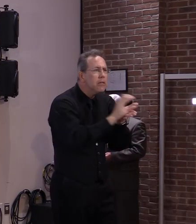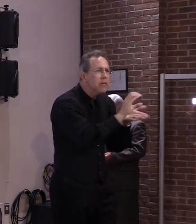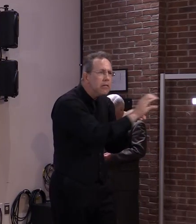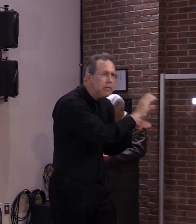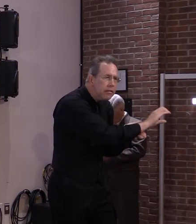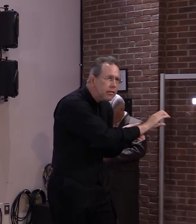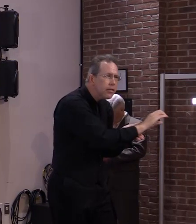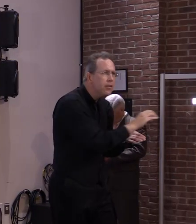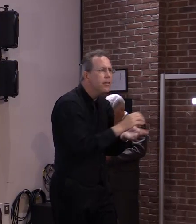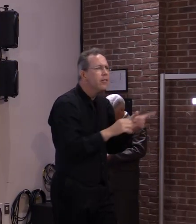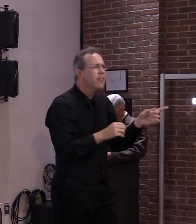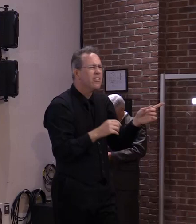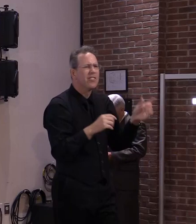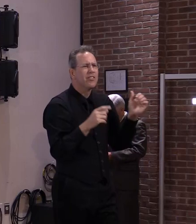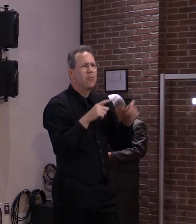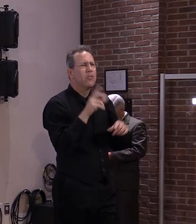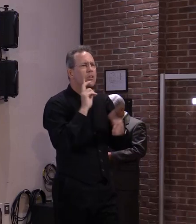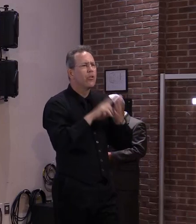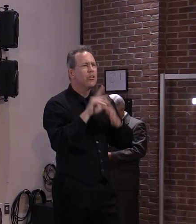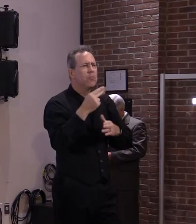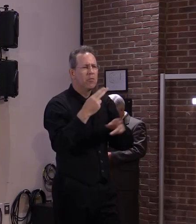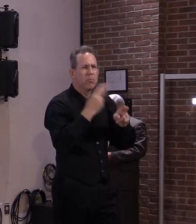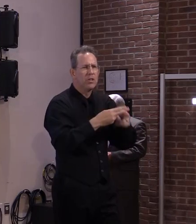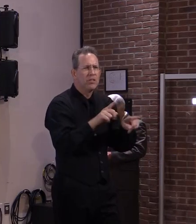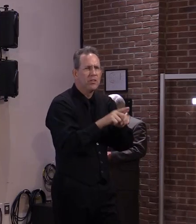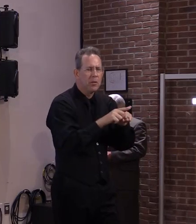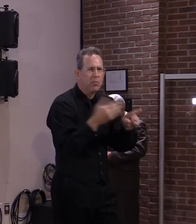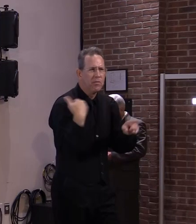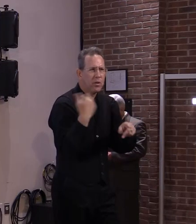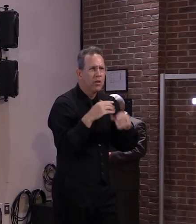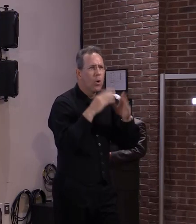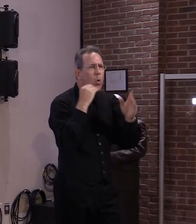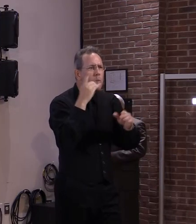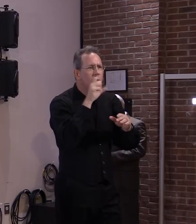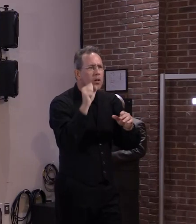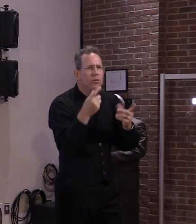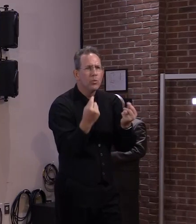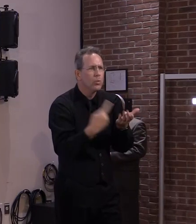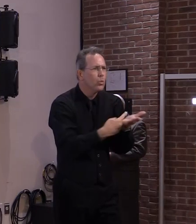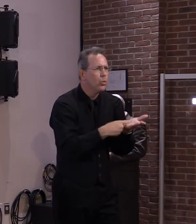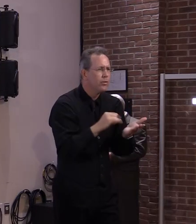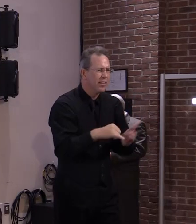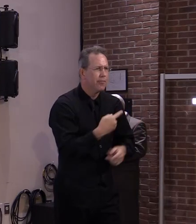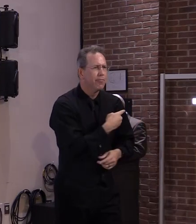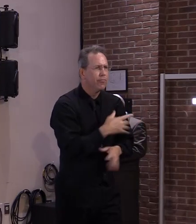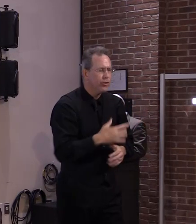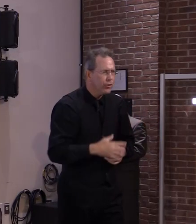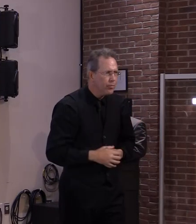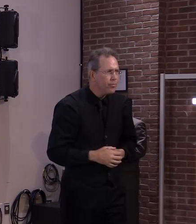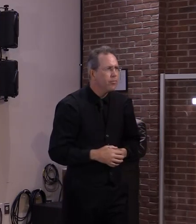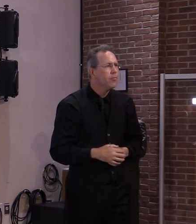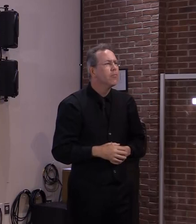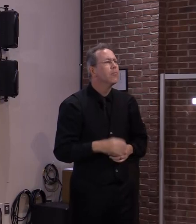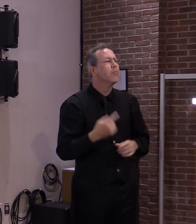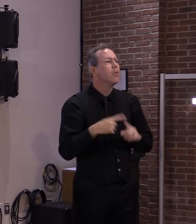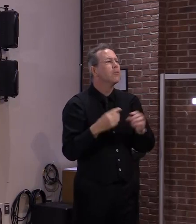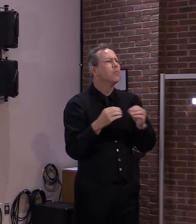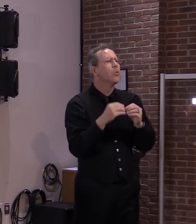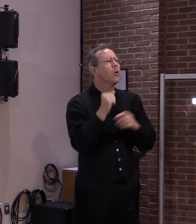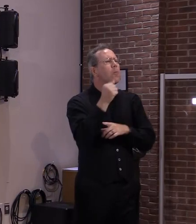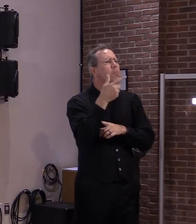effort. You know, we need to build more housing, also middle income home ownership units. And, you know, there's more work to do in this area.